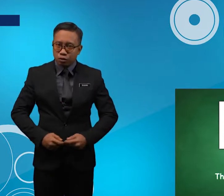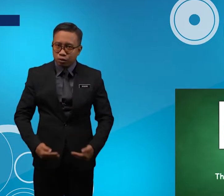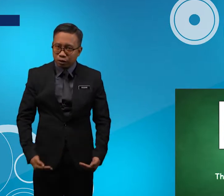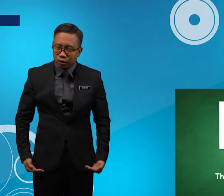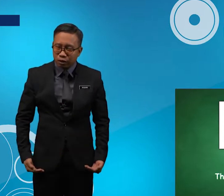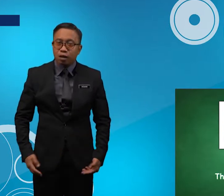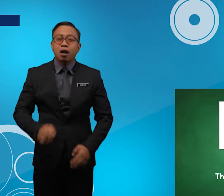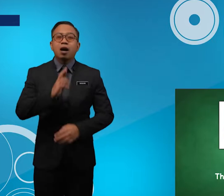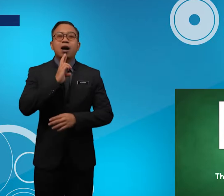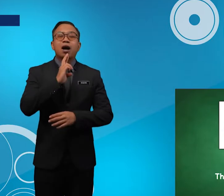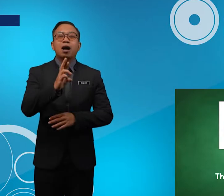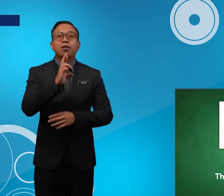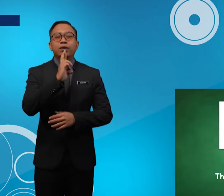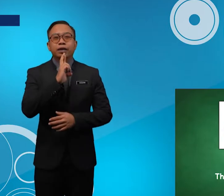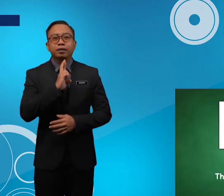Are Red